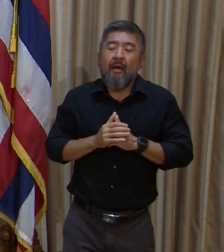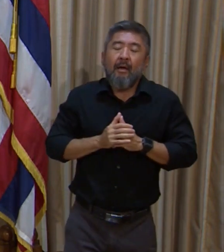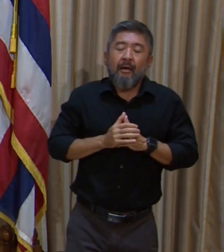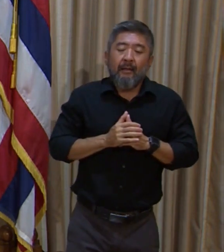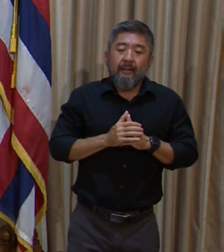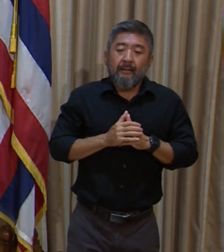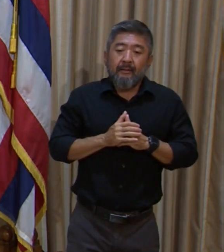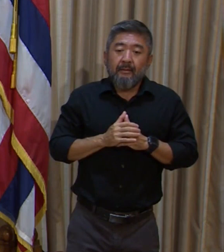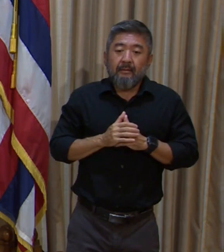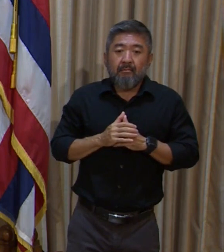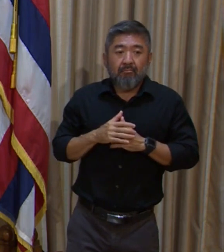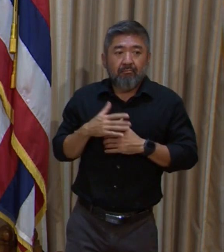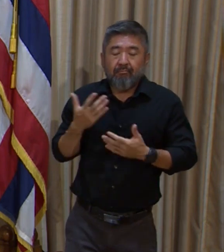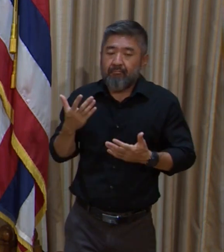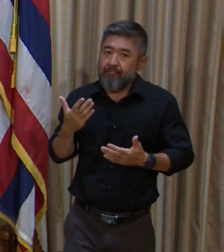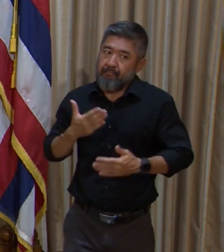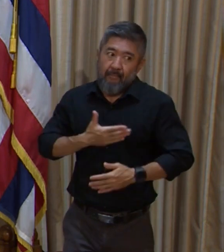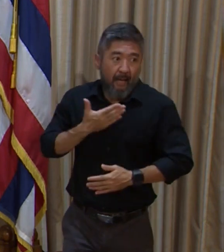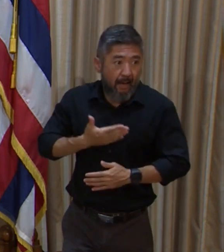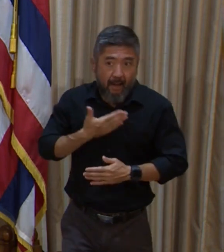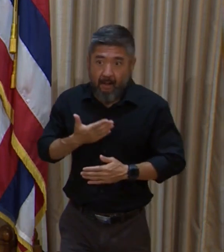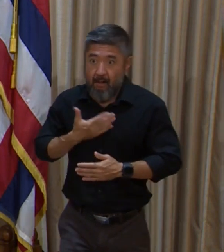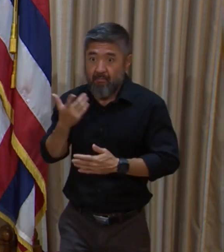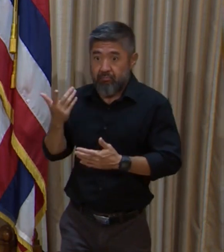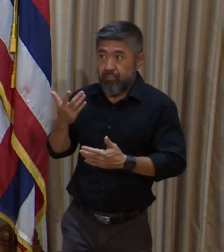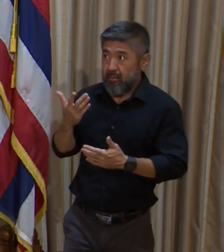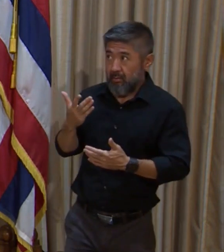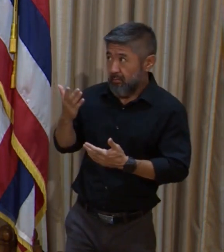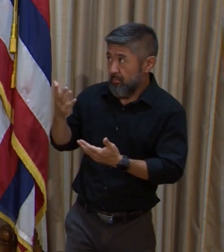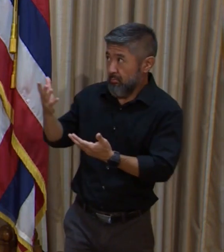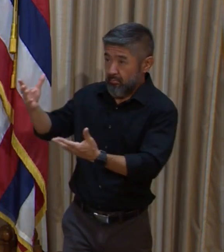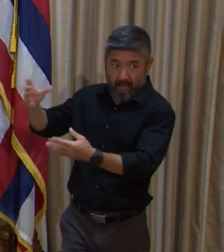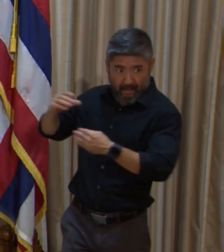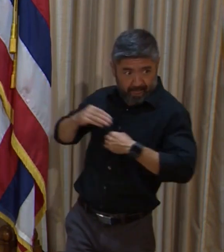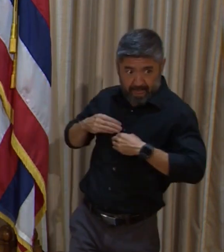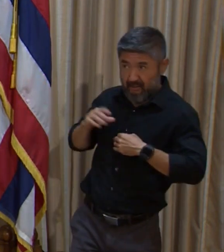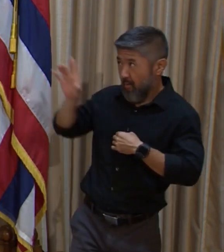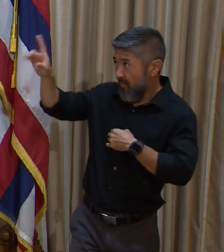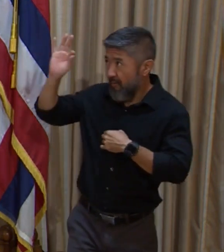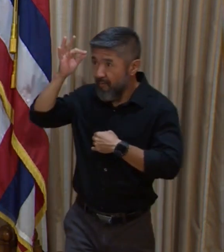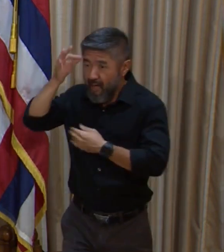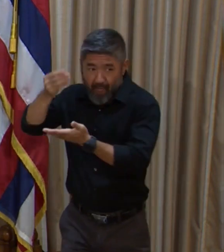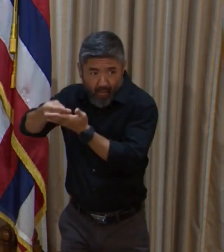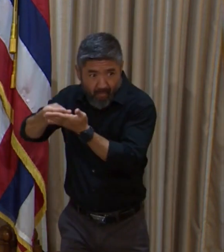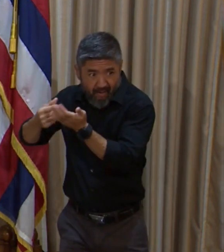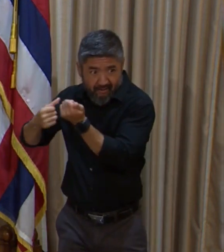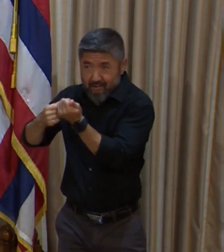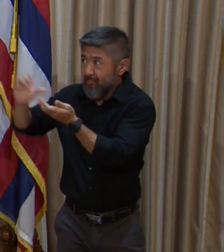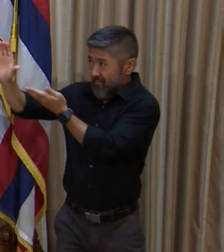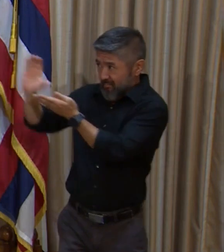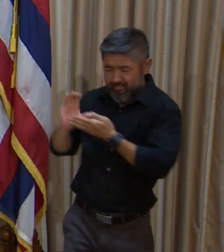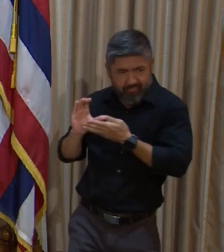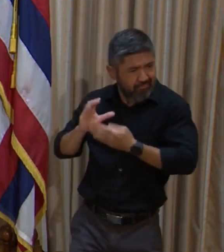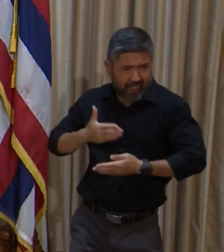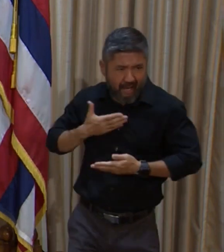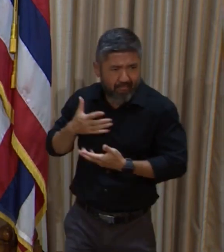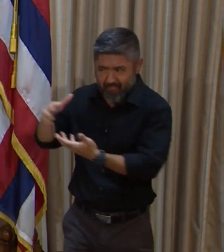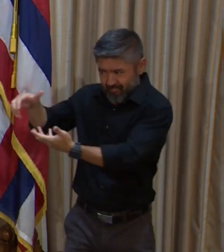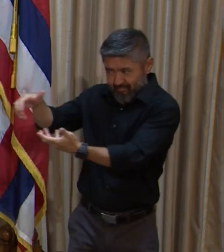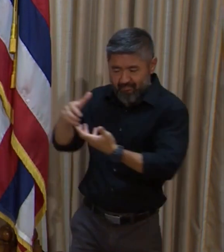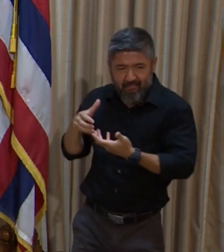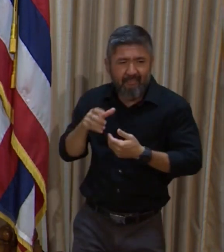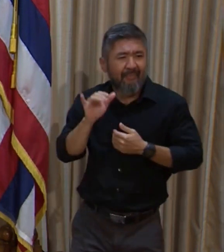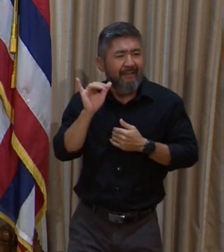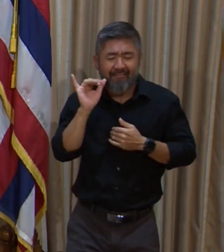appreciate any additional congressional and federal assistance, and we do know that that's the quickest